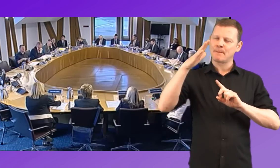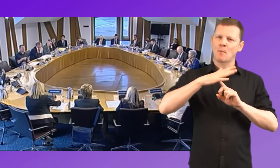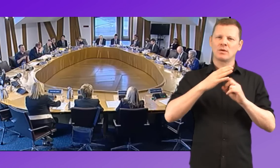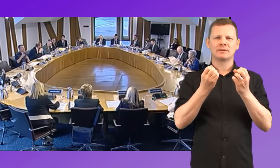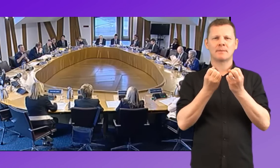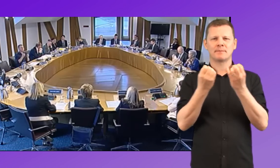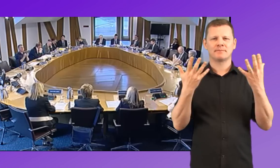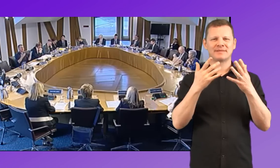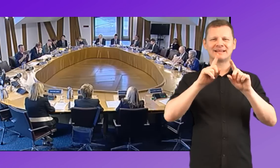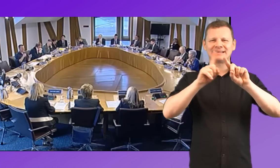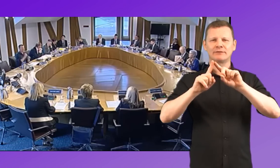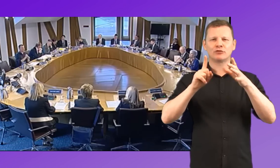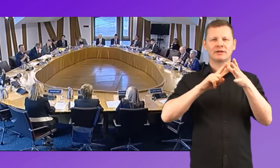information. Uh,